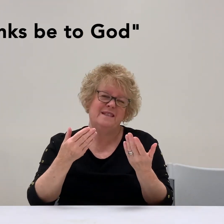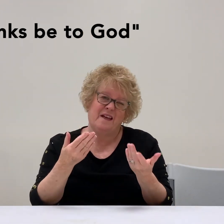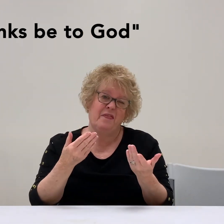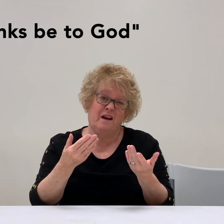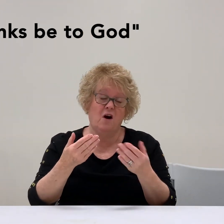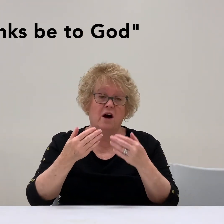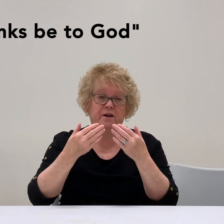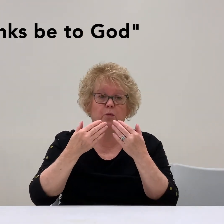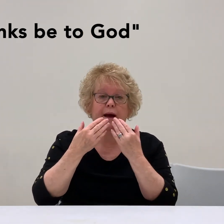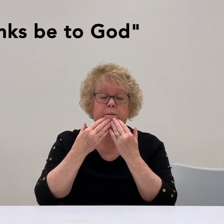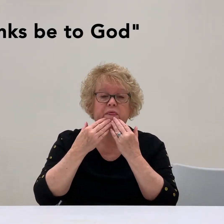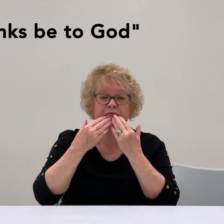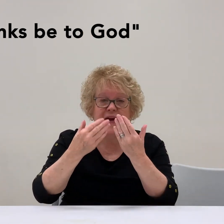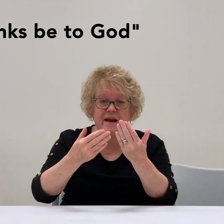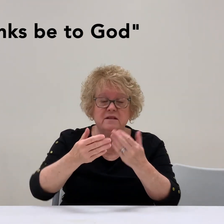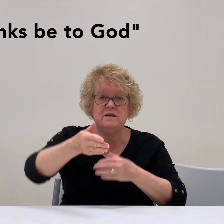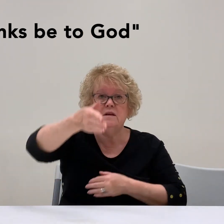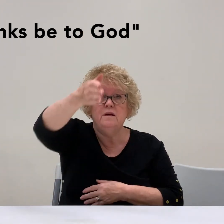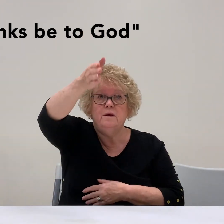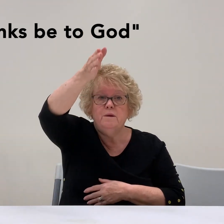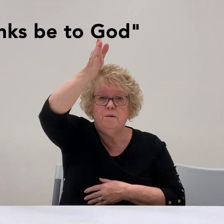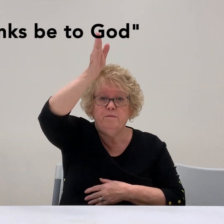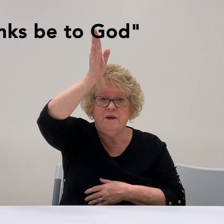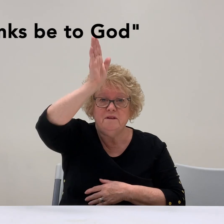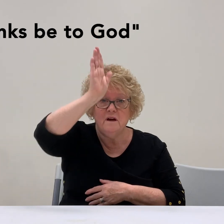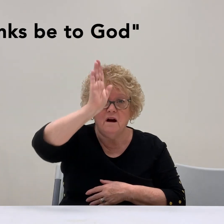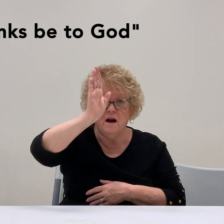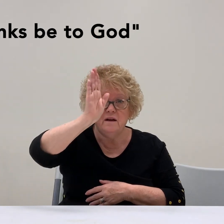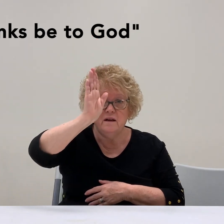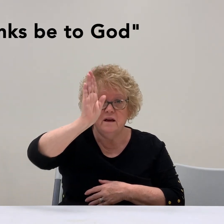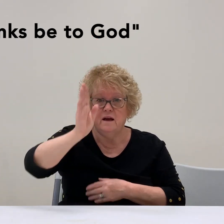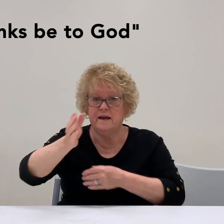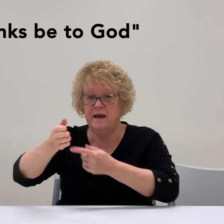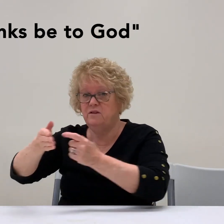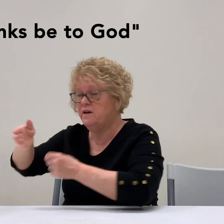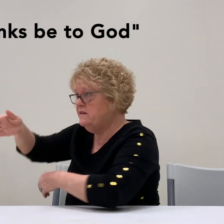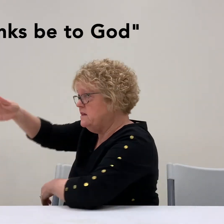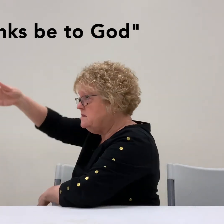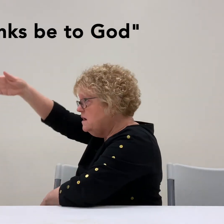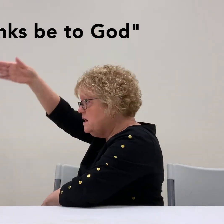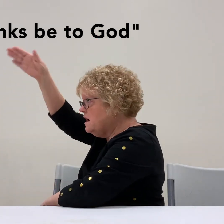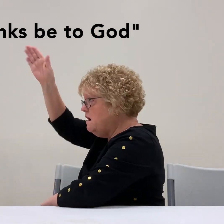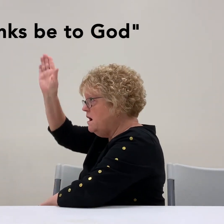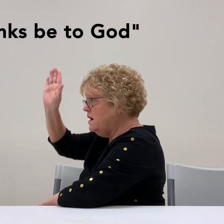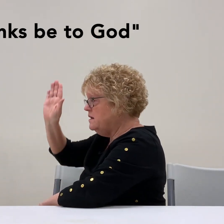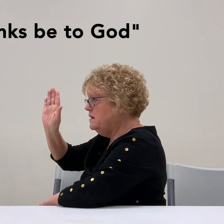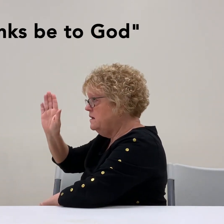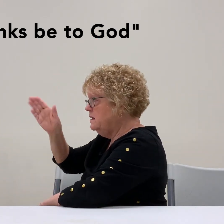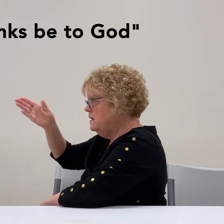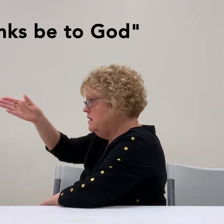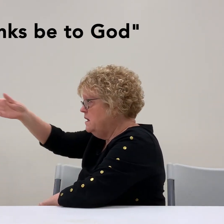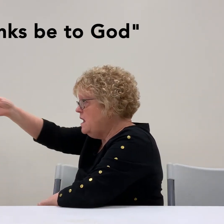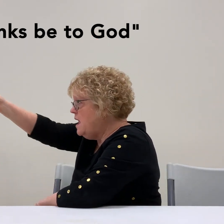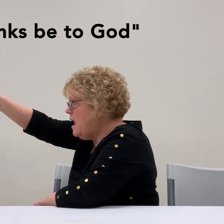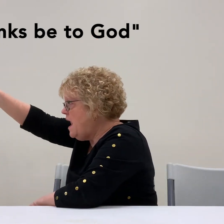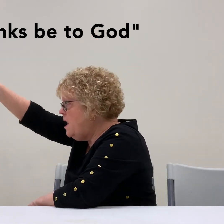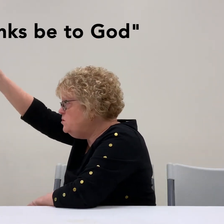saying thank God in a way, but thanks be to God. Again, look at this. God. Out,